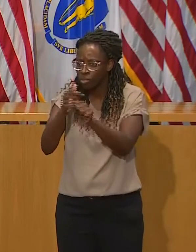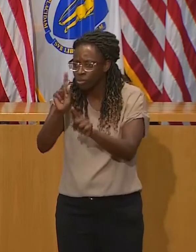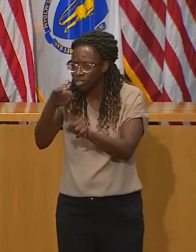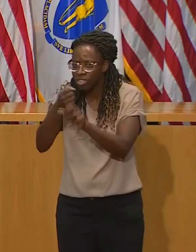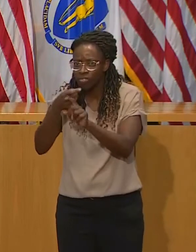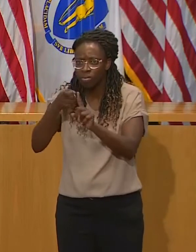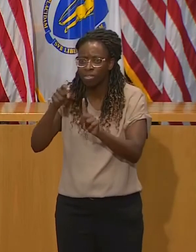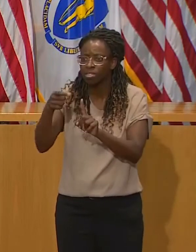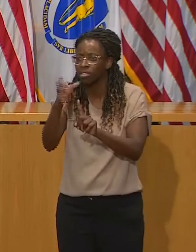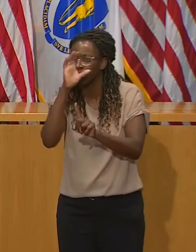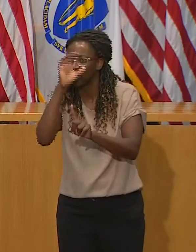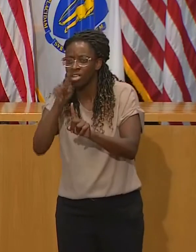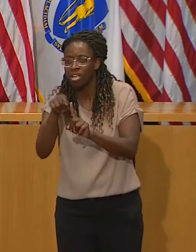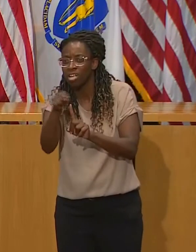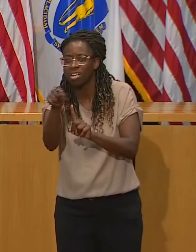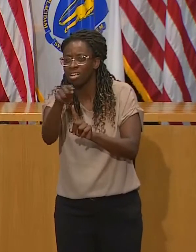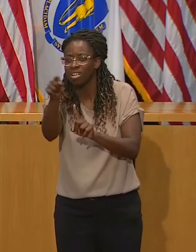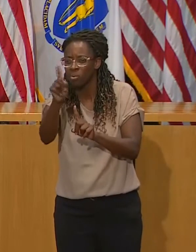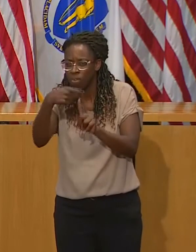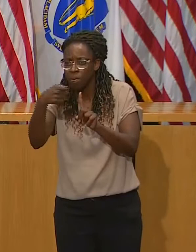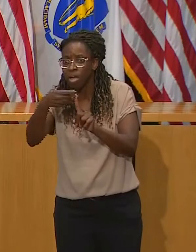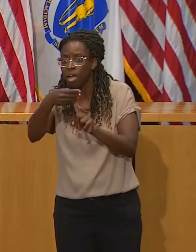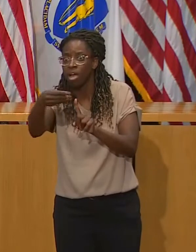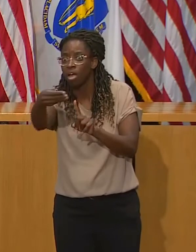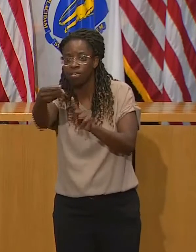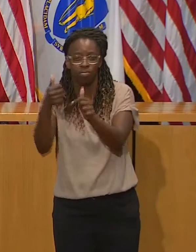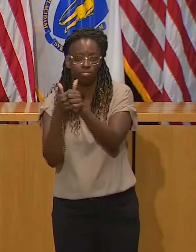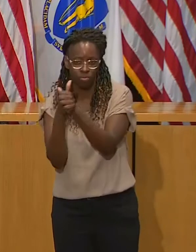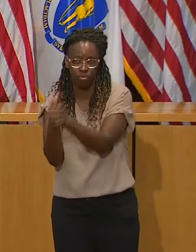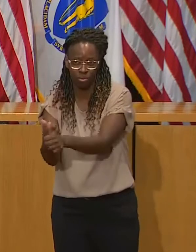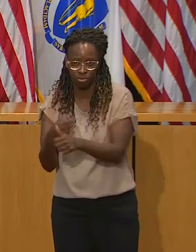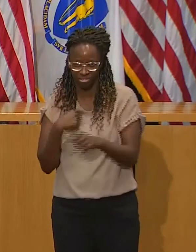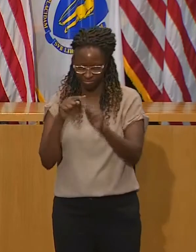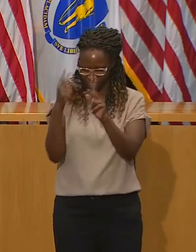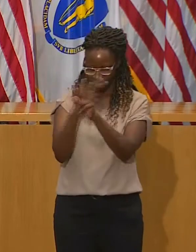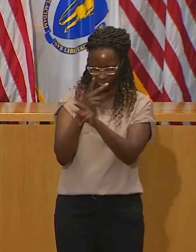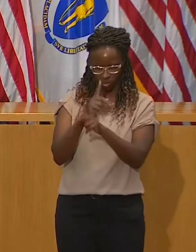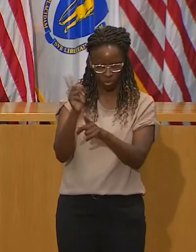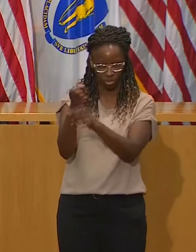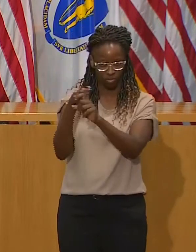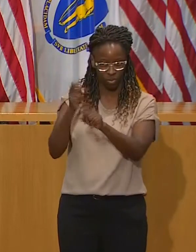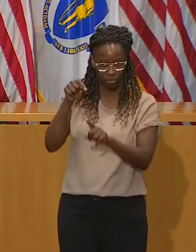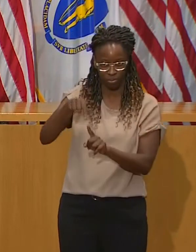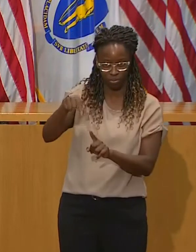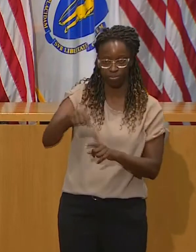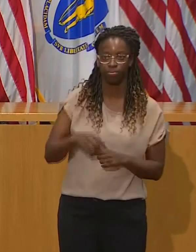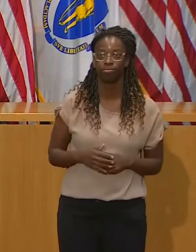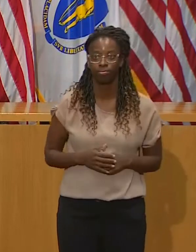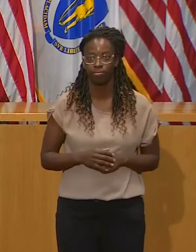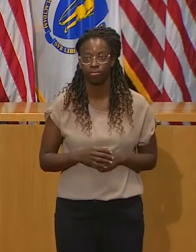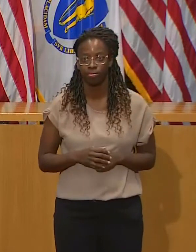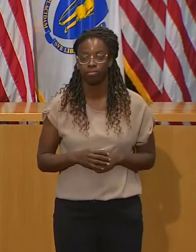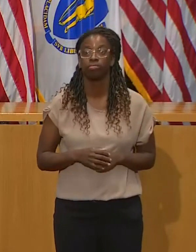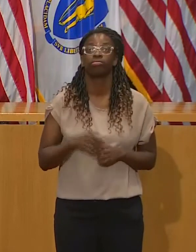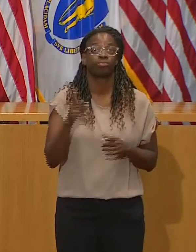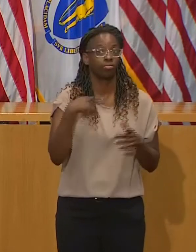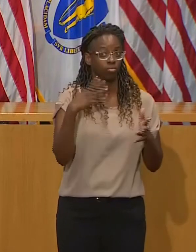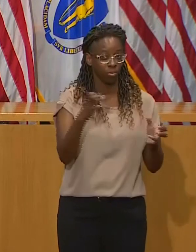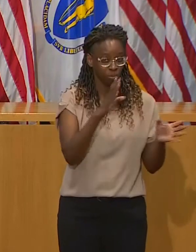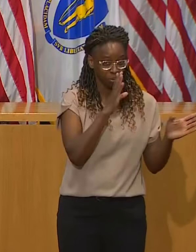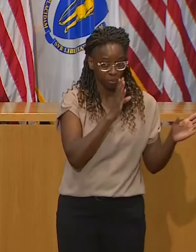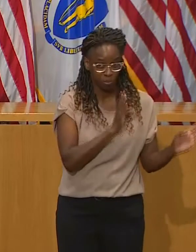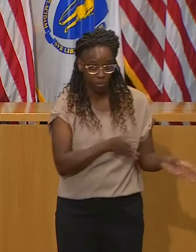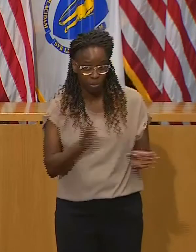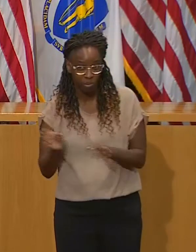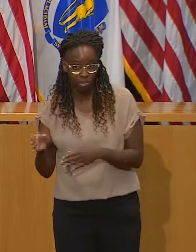are and how they might have contracted the virus. We continue to see newly positive cases in two particular settings, in